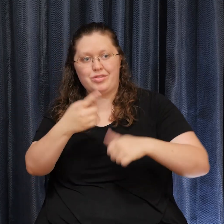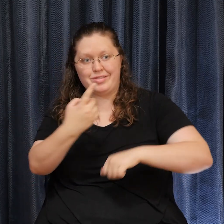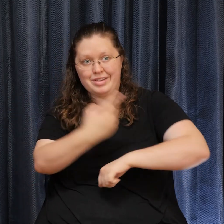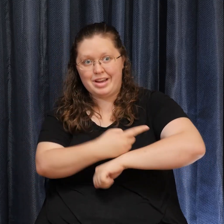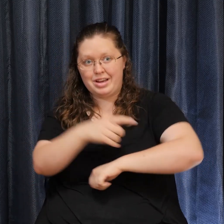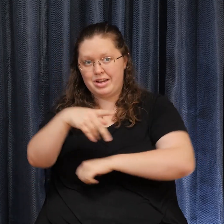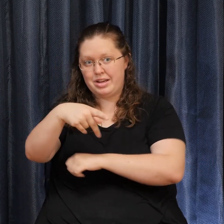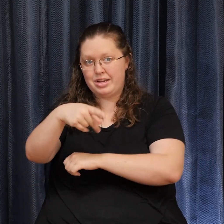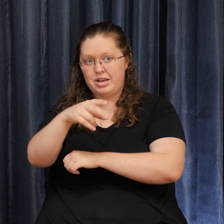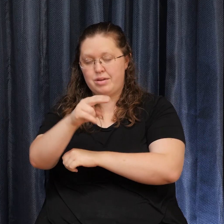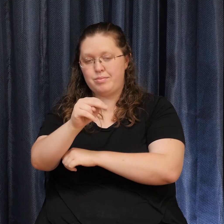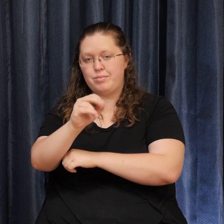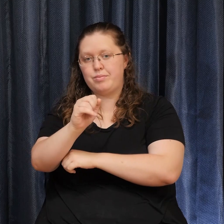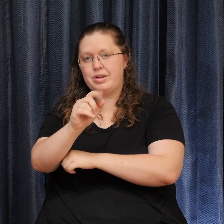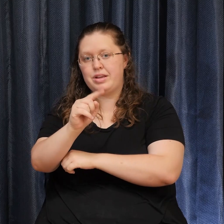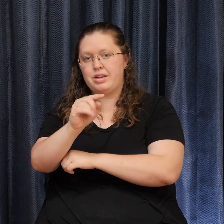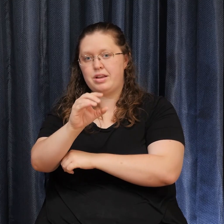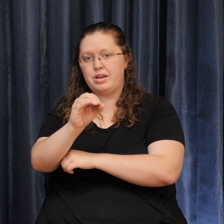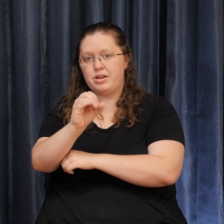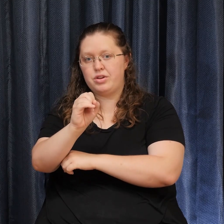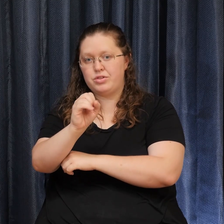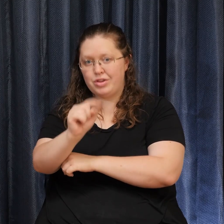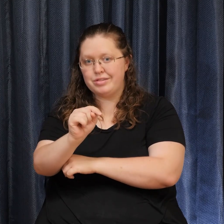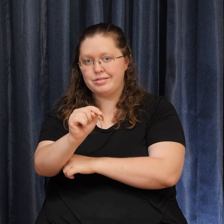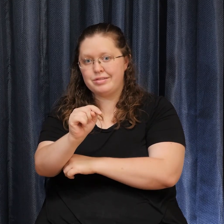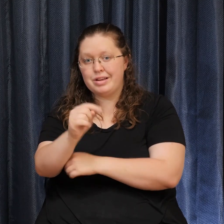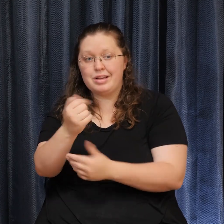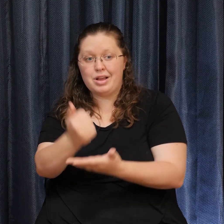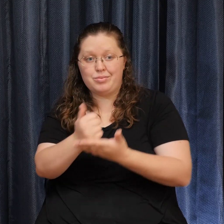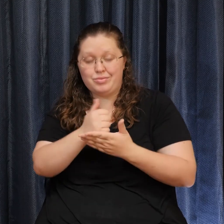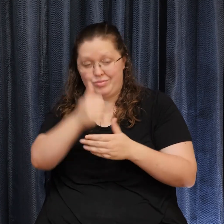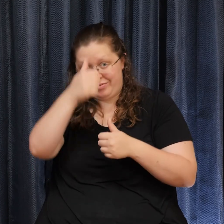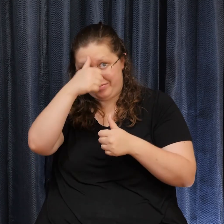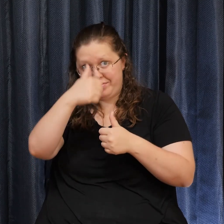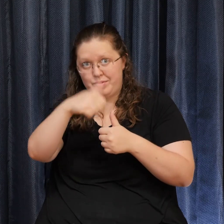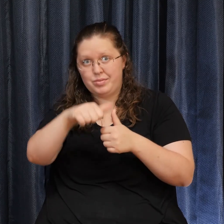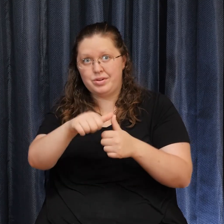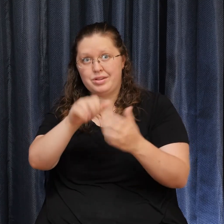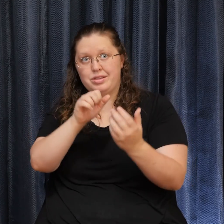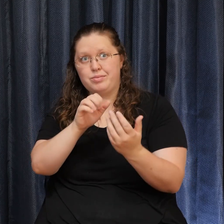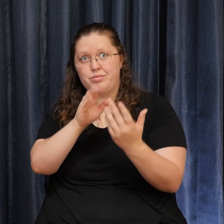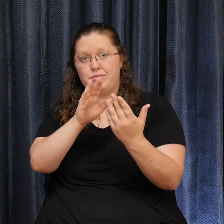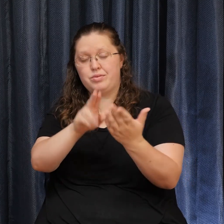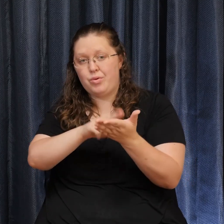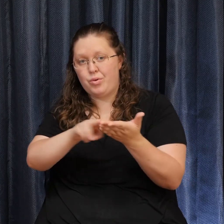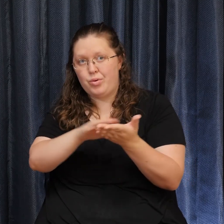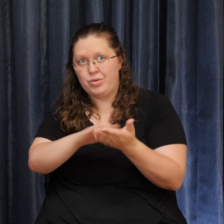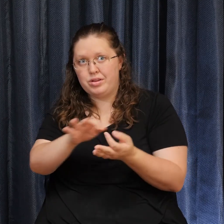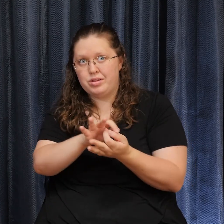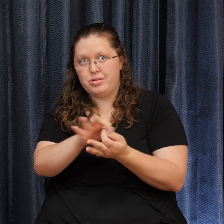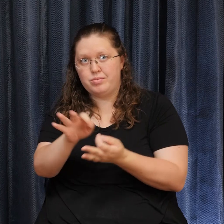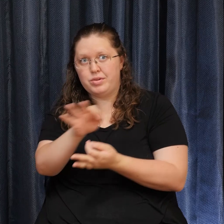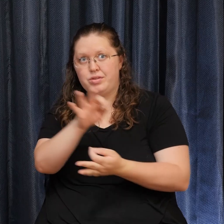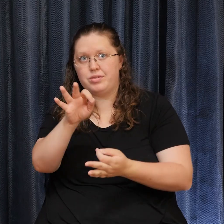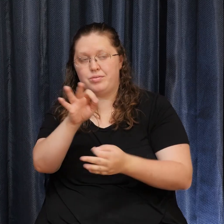that the presence of the Holy Spirit was called into the awareness of the disciples at that time. In the